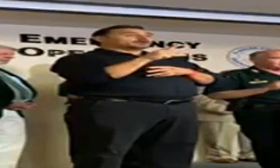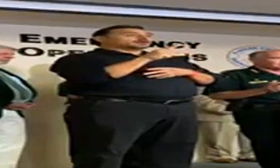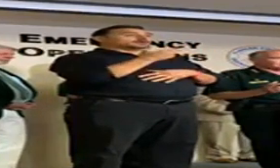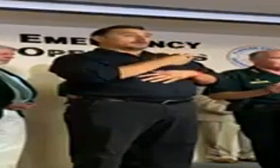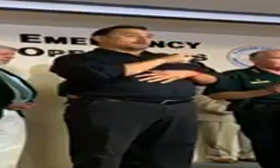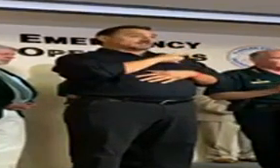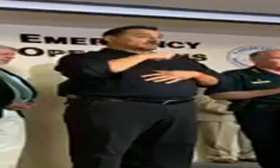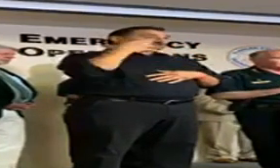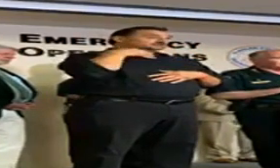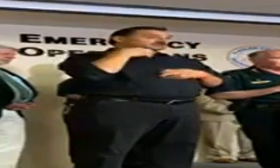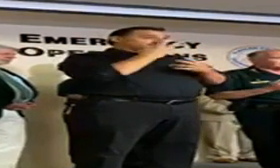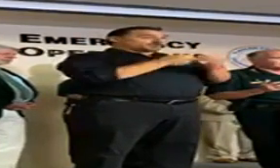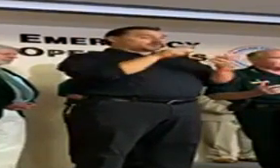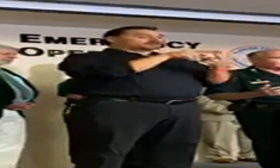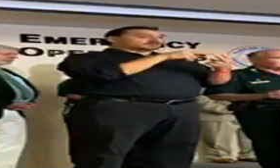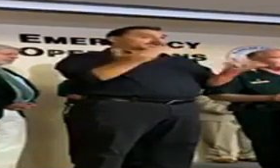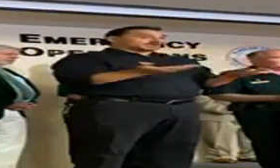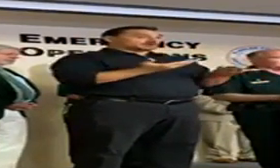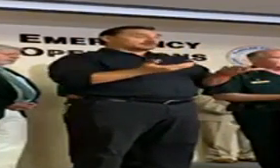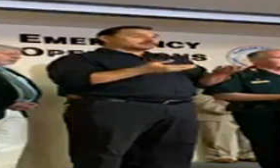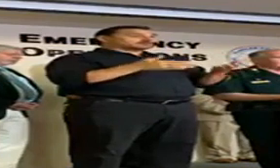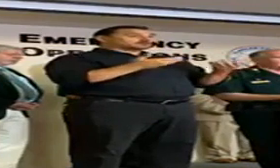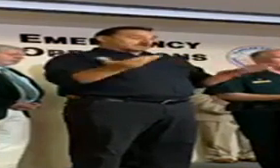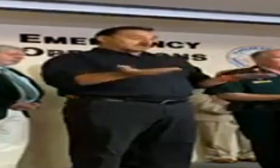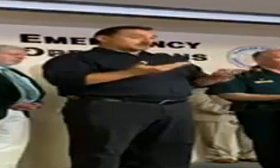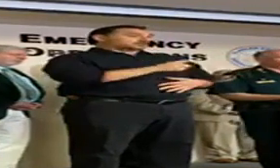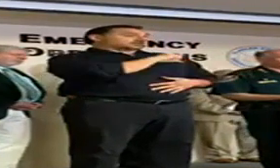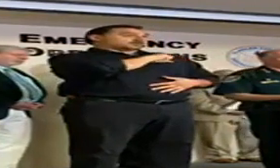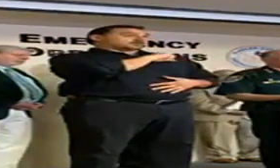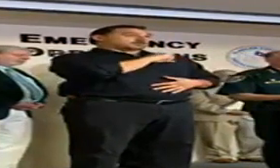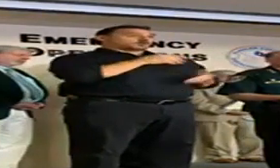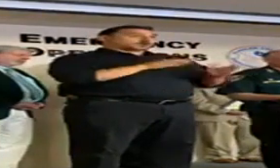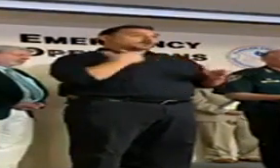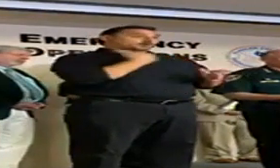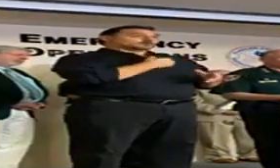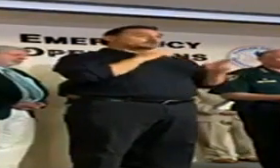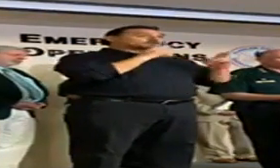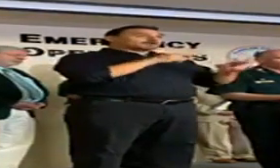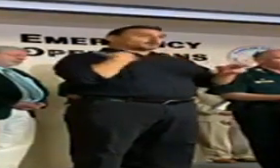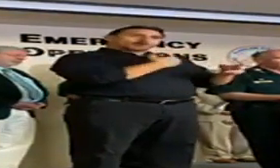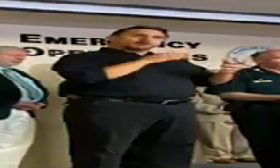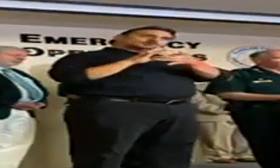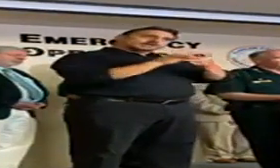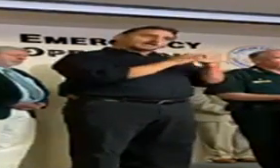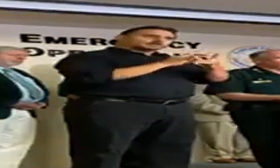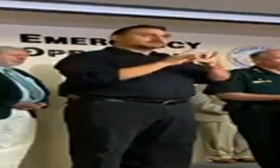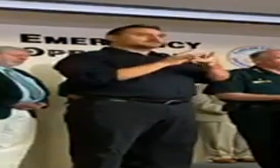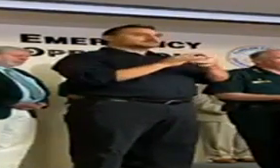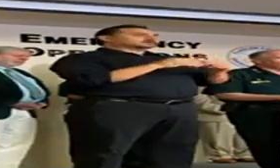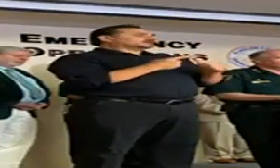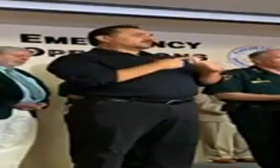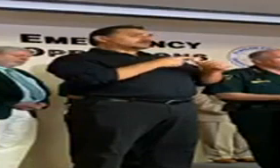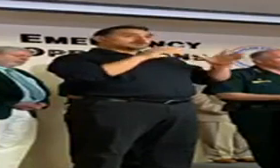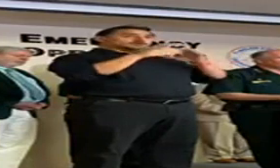I am saying is the way law enforcement in Flagler County is responding. So we're united. First, in our